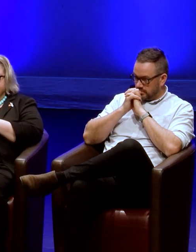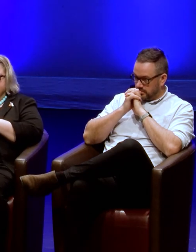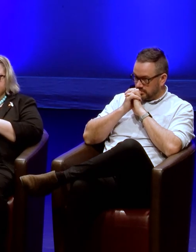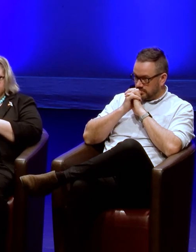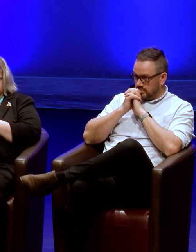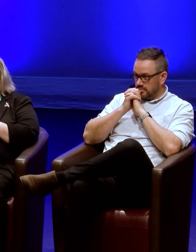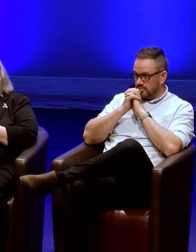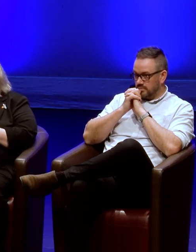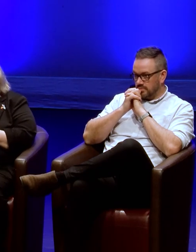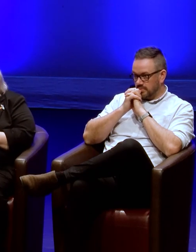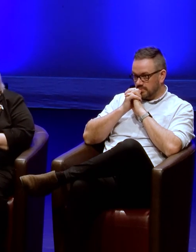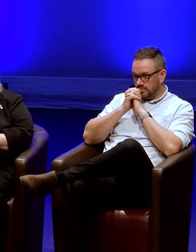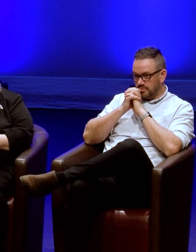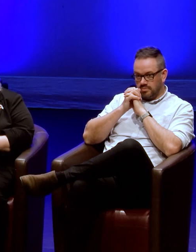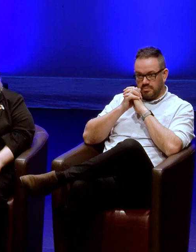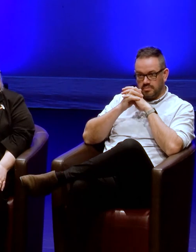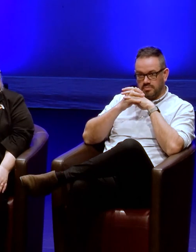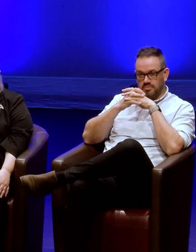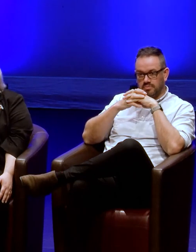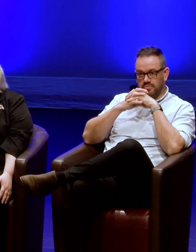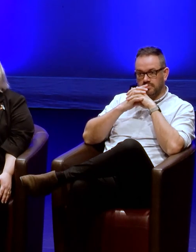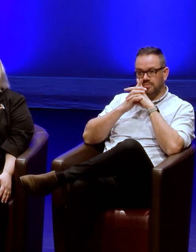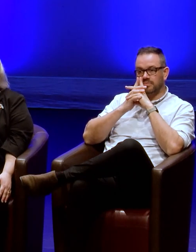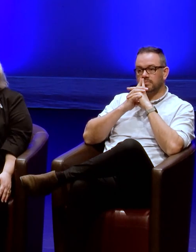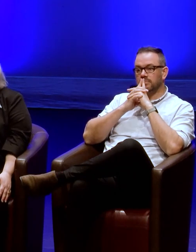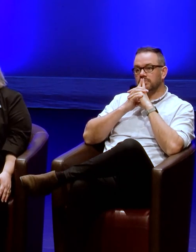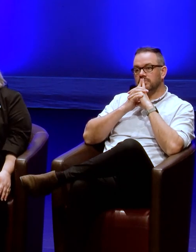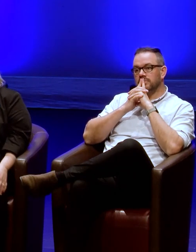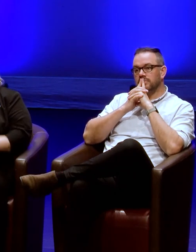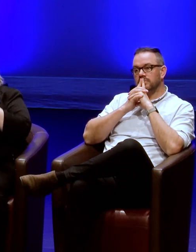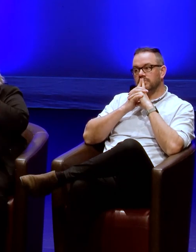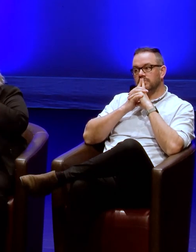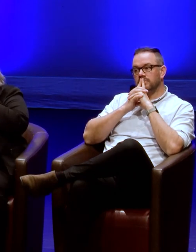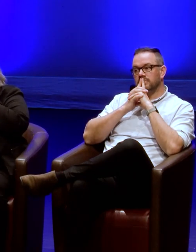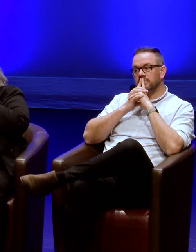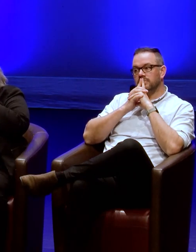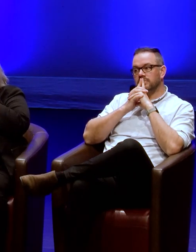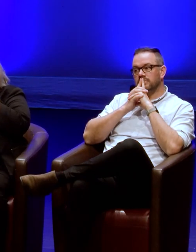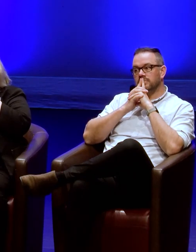Awesome. Kia ora. Good question. Anyone else? All right. Let's see how this goes.